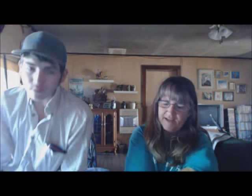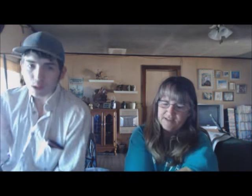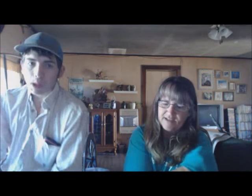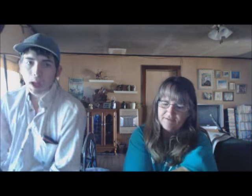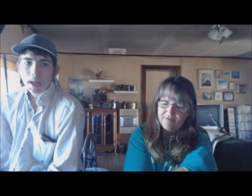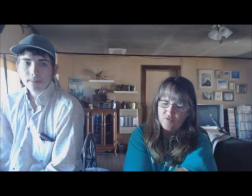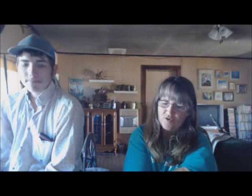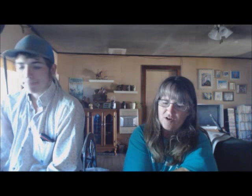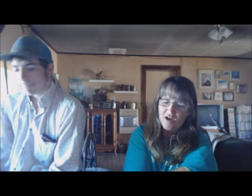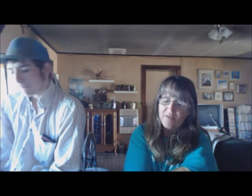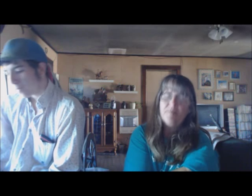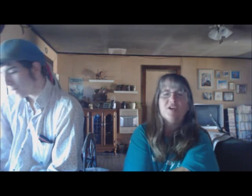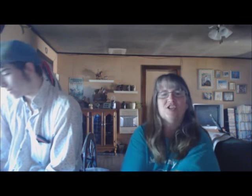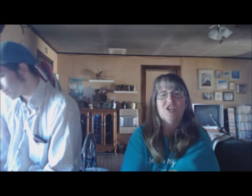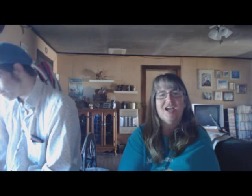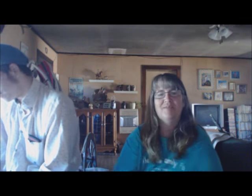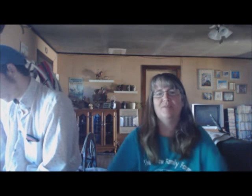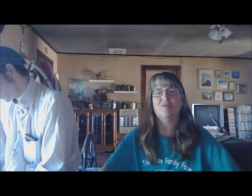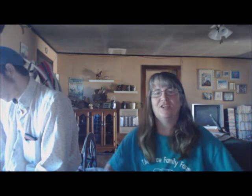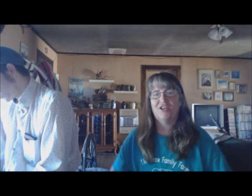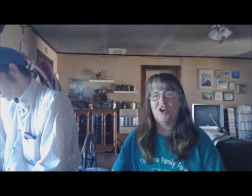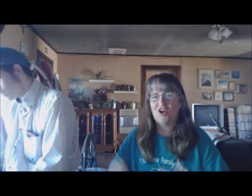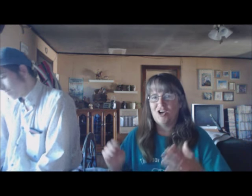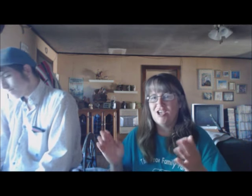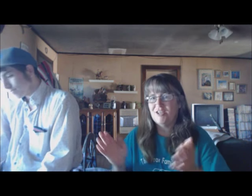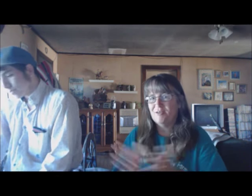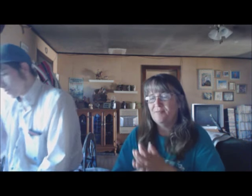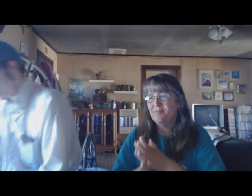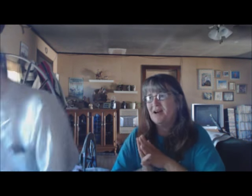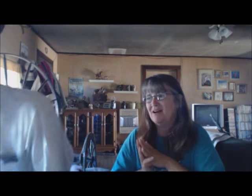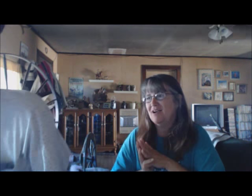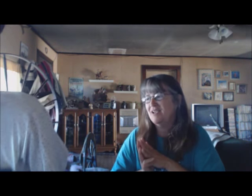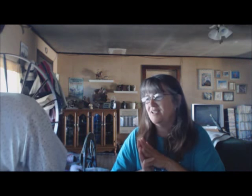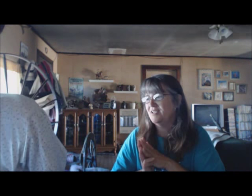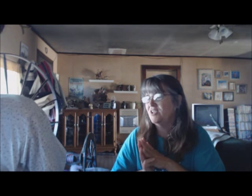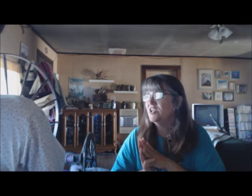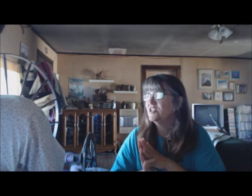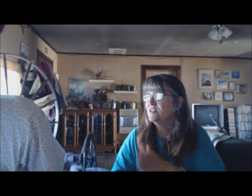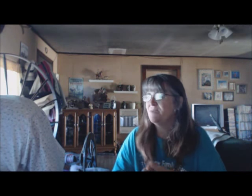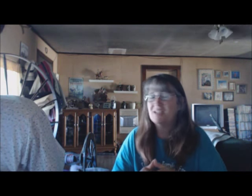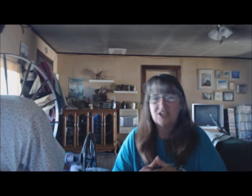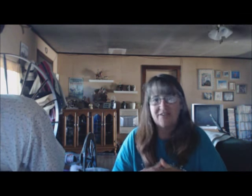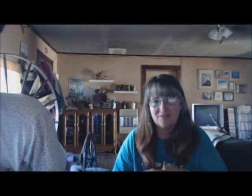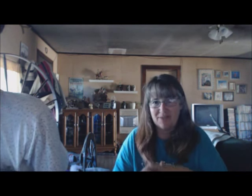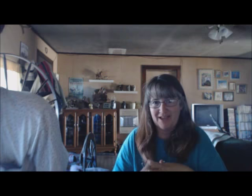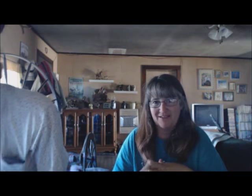Except for on the porch. I have been working on my Dirt Patch Heaven back.